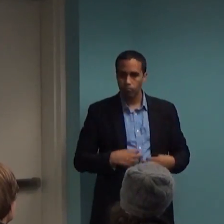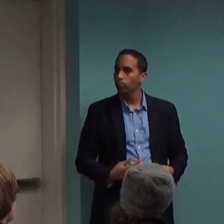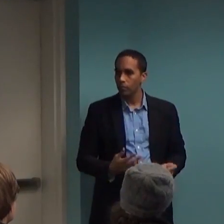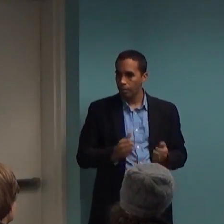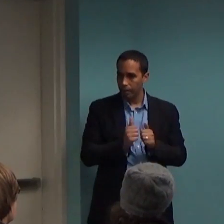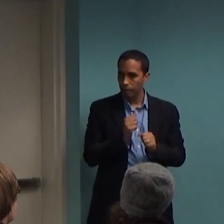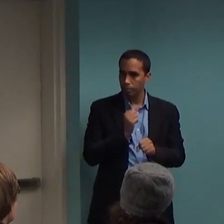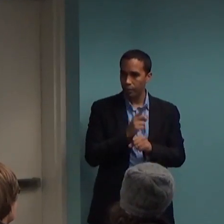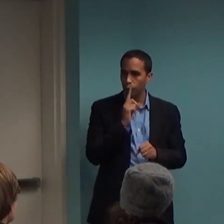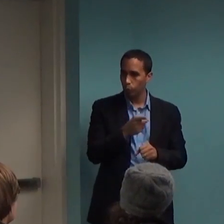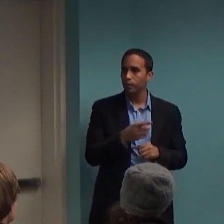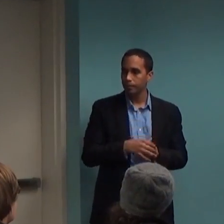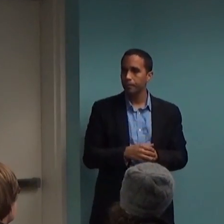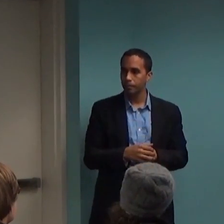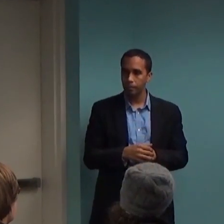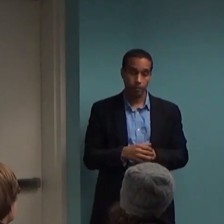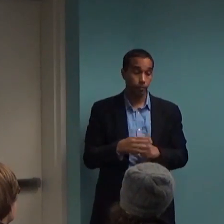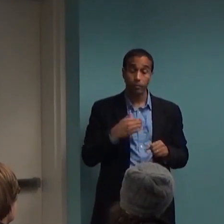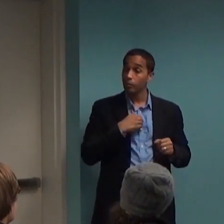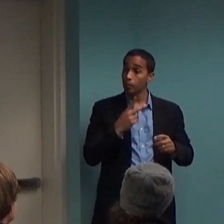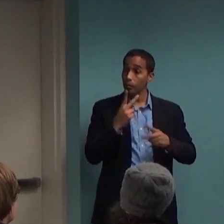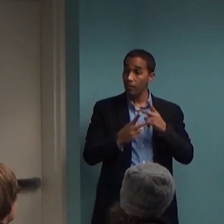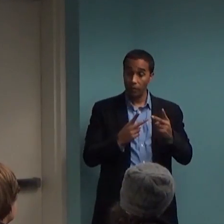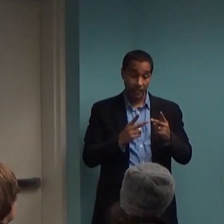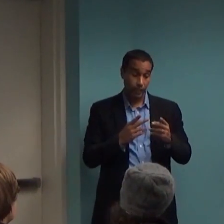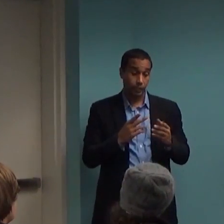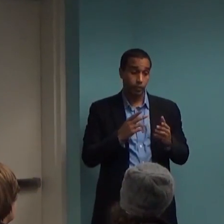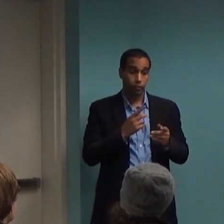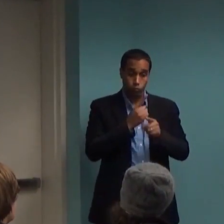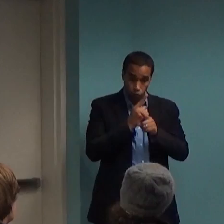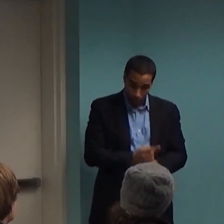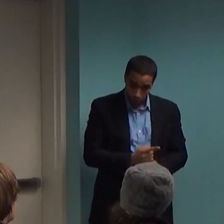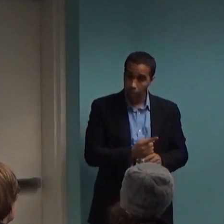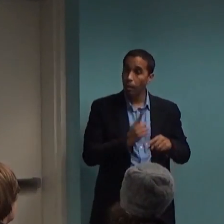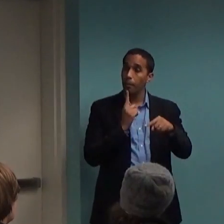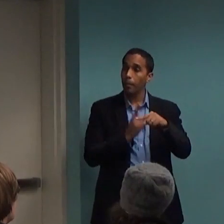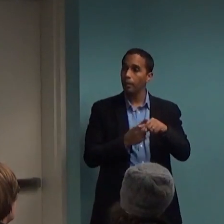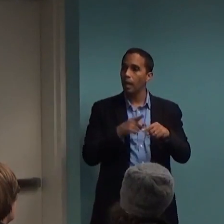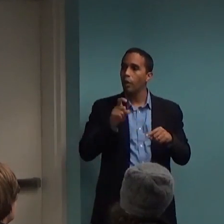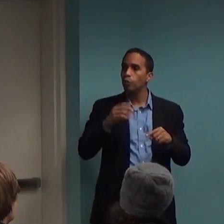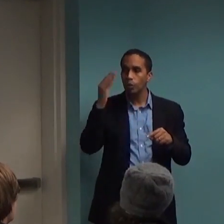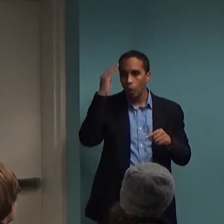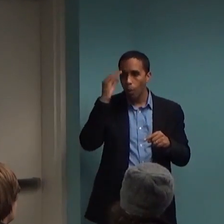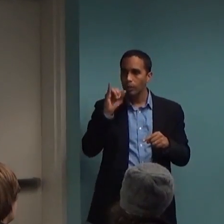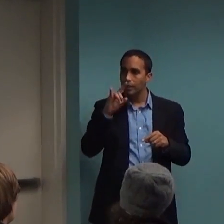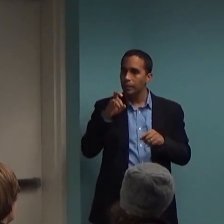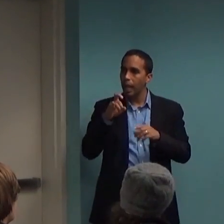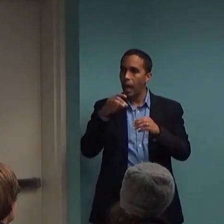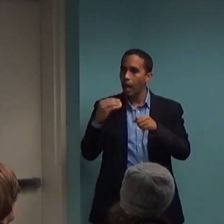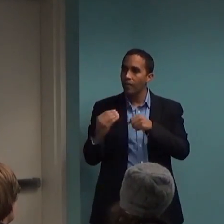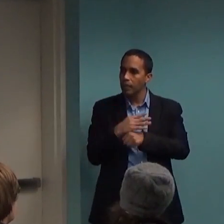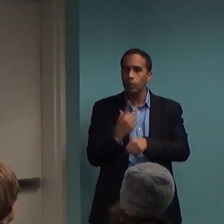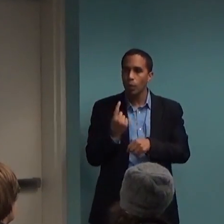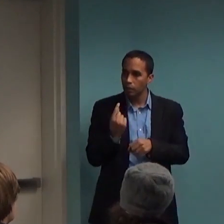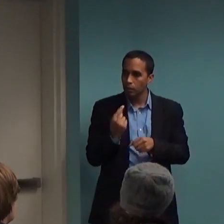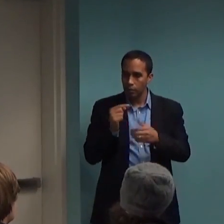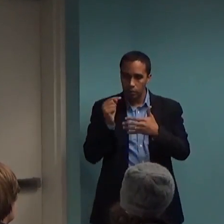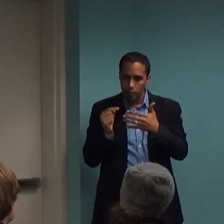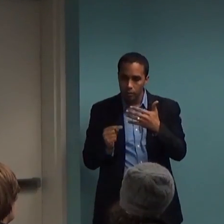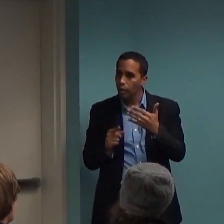So you should visit regularly and be familiar with the side effects. So embarking on taking medication means really being acquainted with